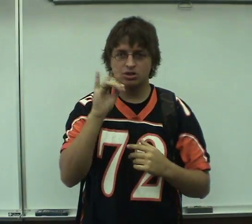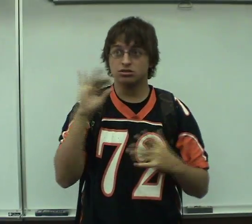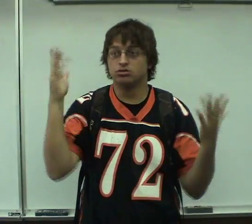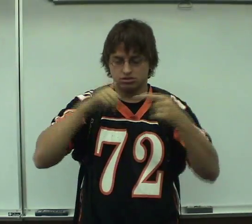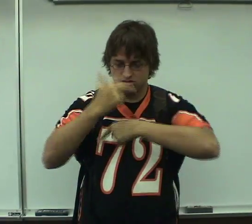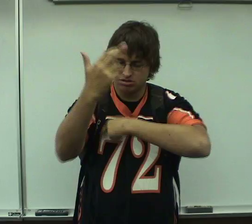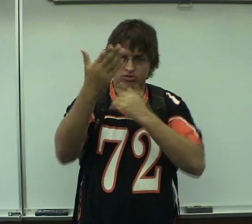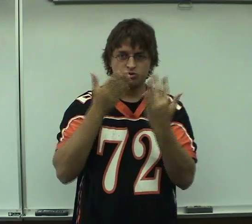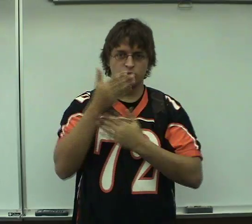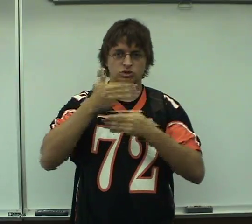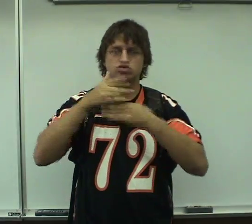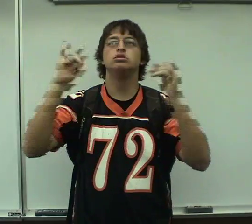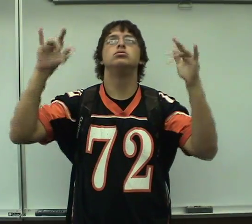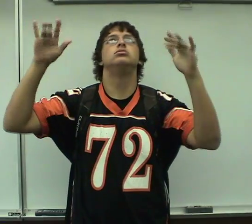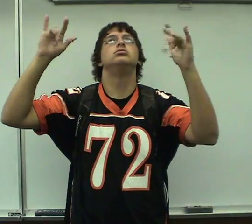What's that?